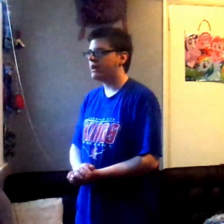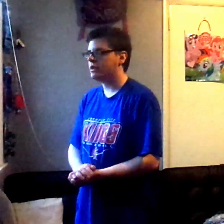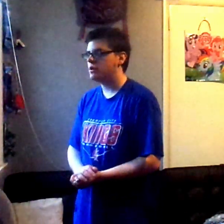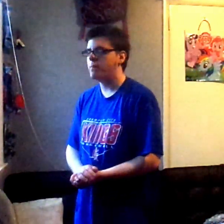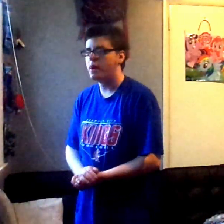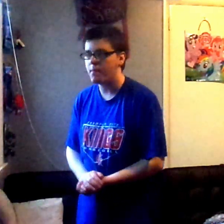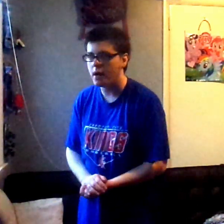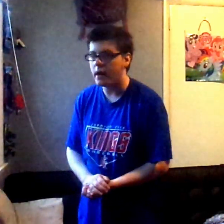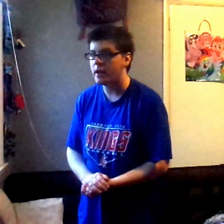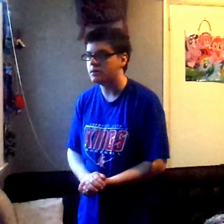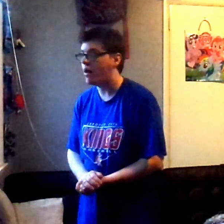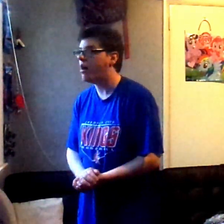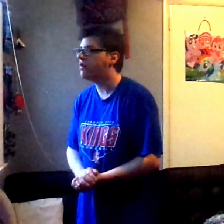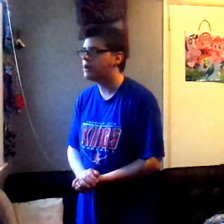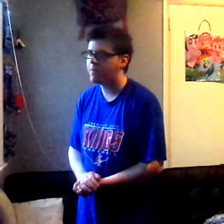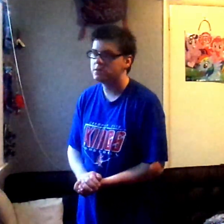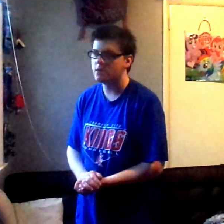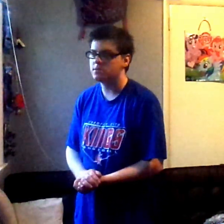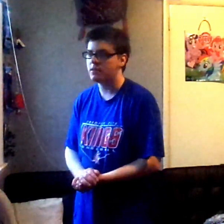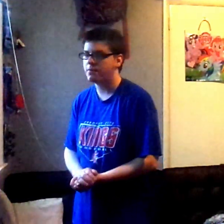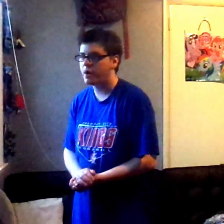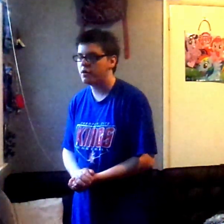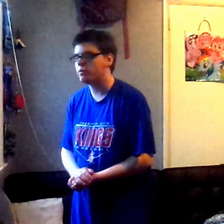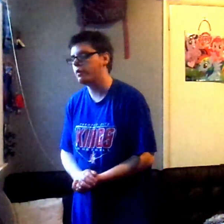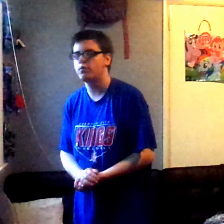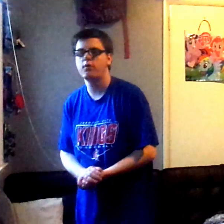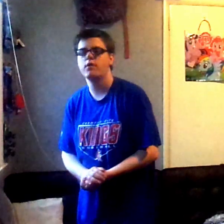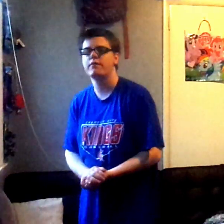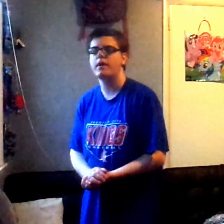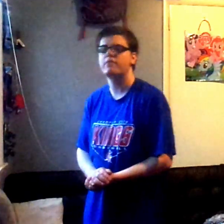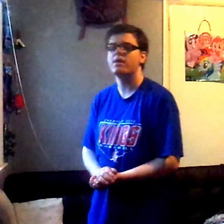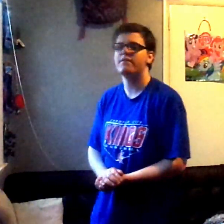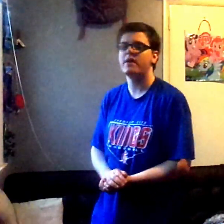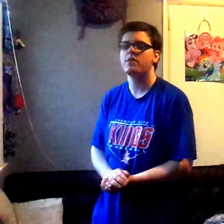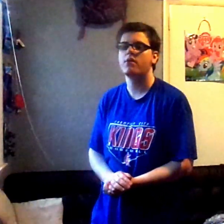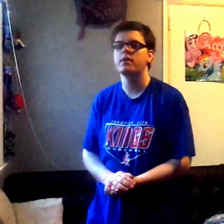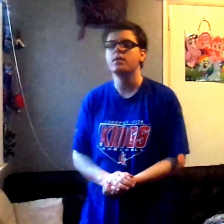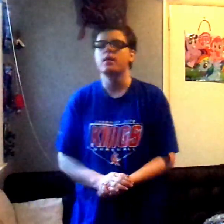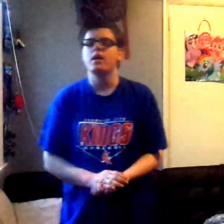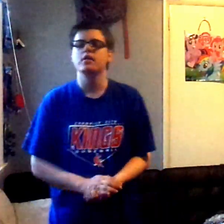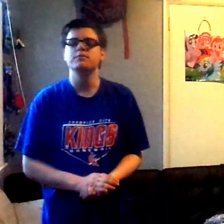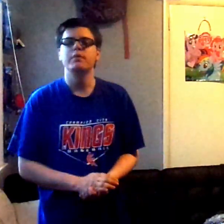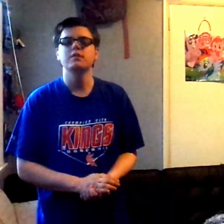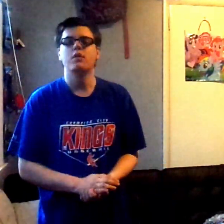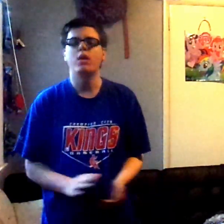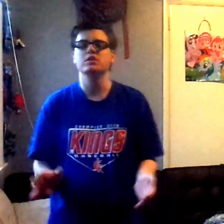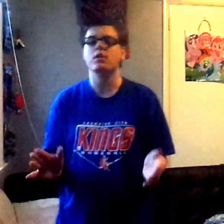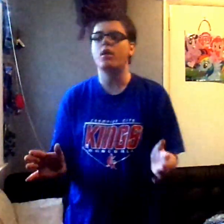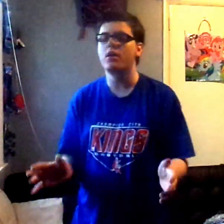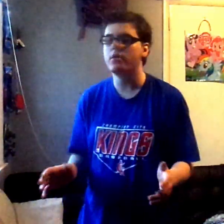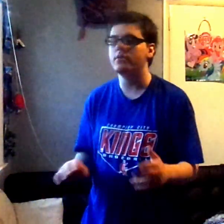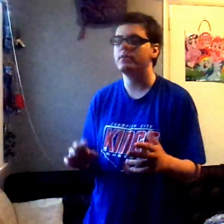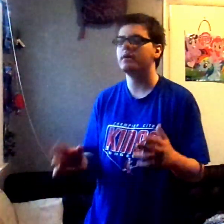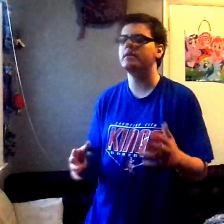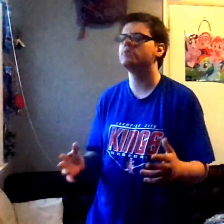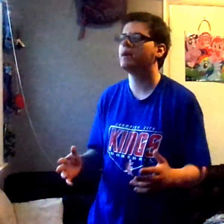until Paramount adds all the episodes of the brand new 2021 revival of iCarly and just binge watch all things that like,